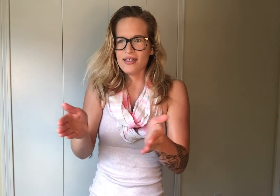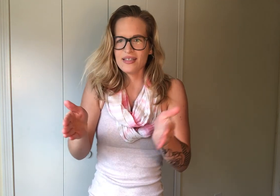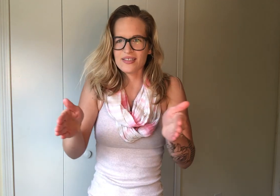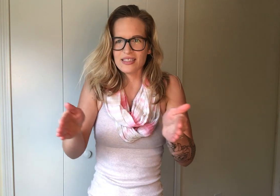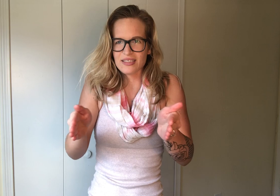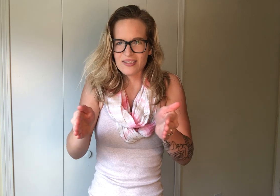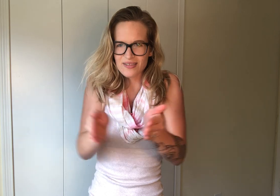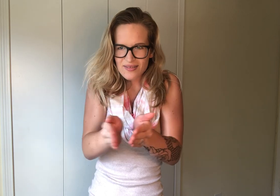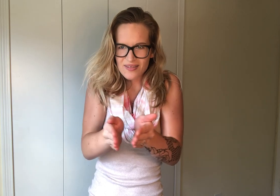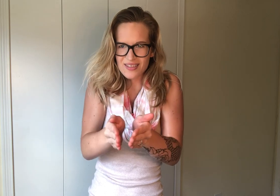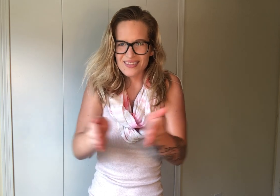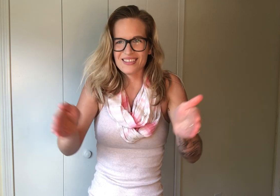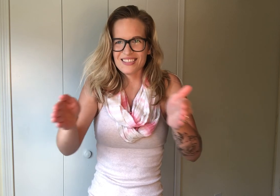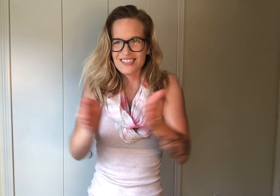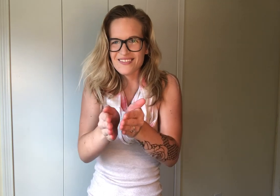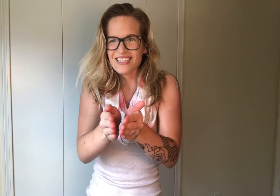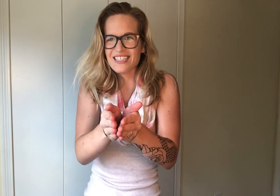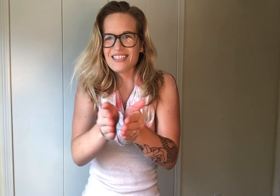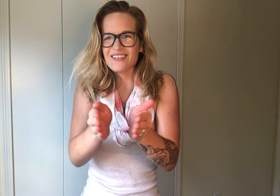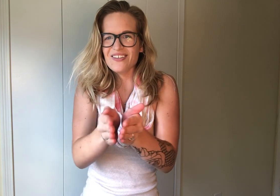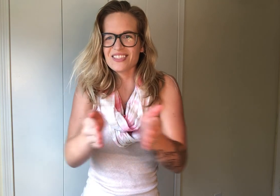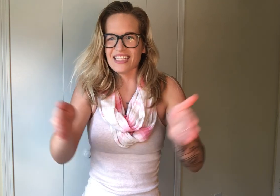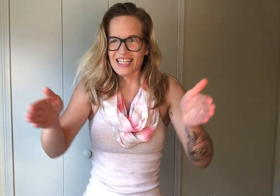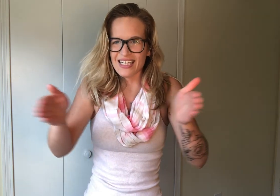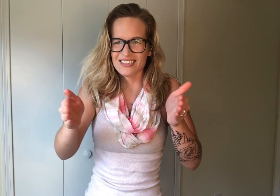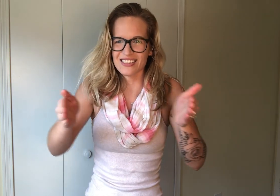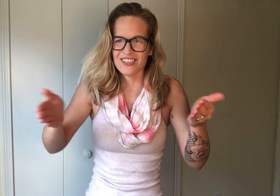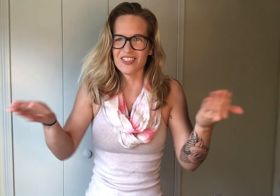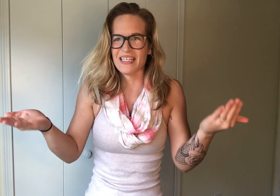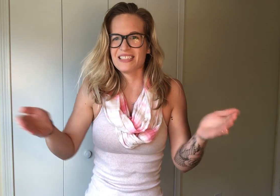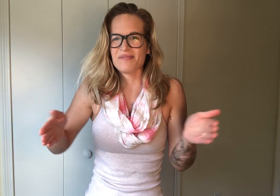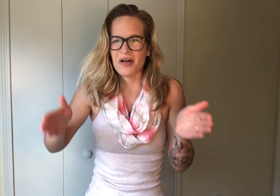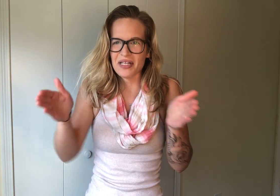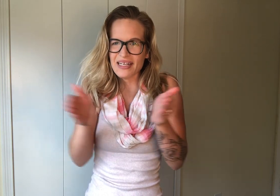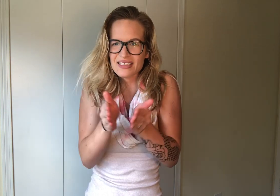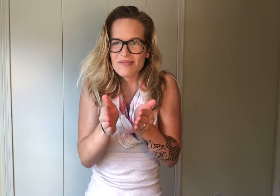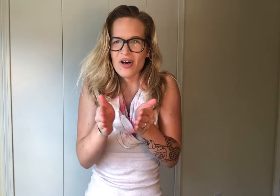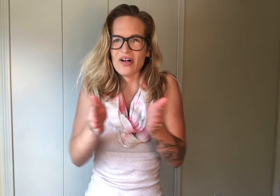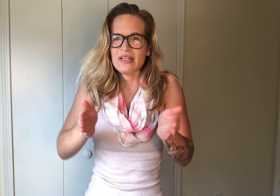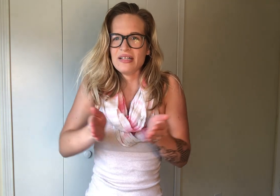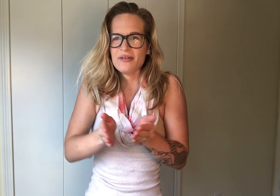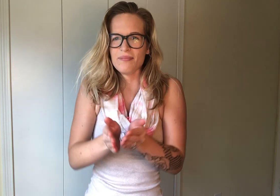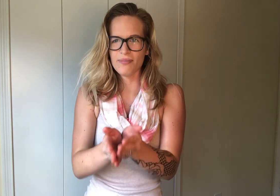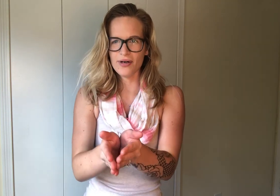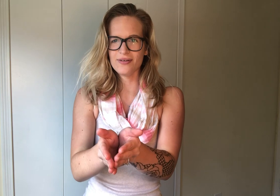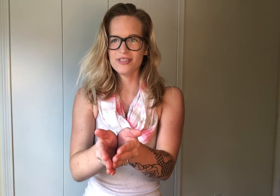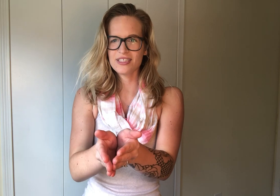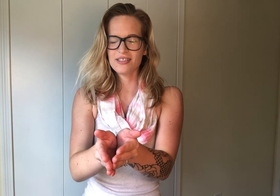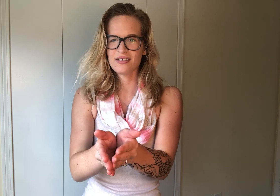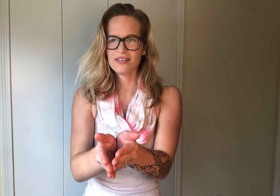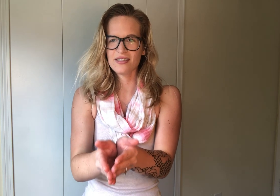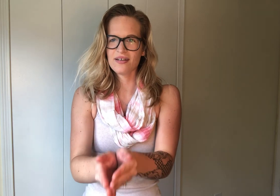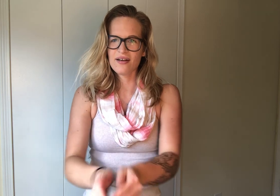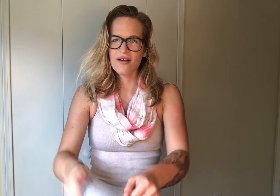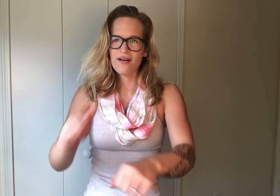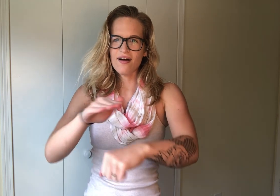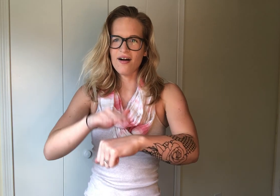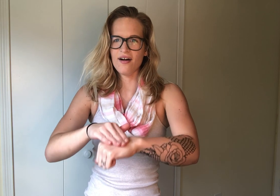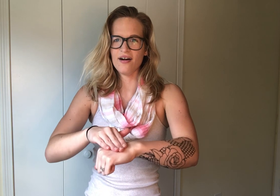So I just scooted it close like that to show that it's small, like a small boat on.